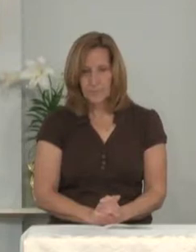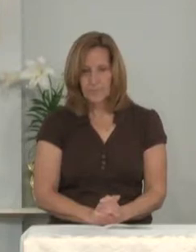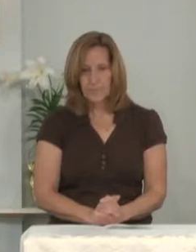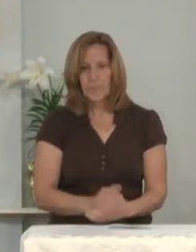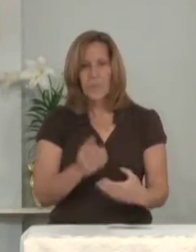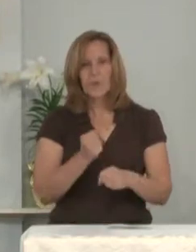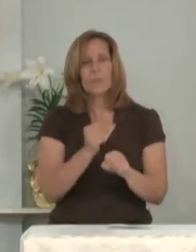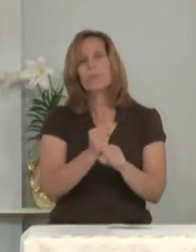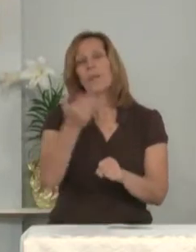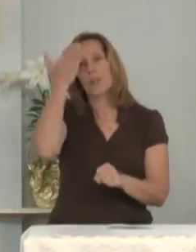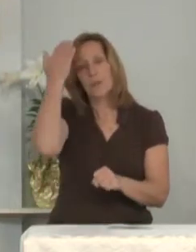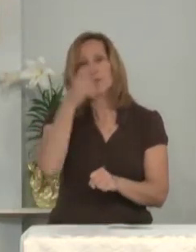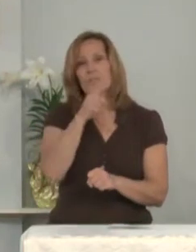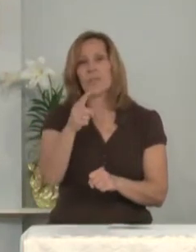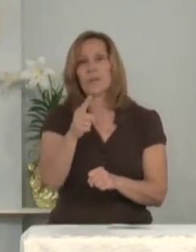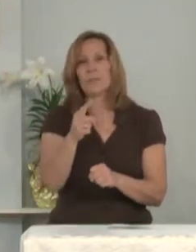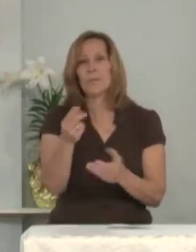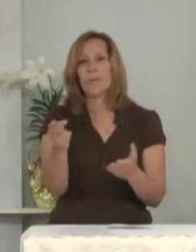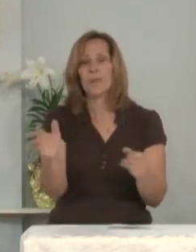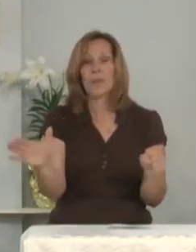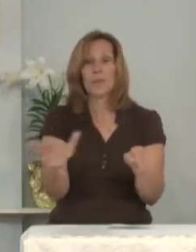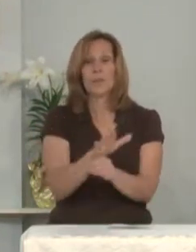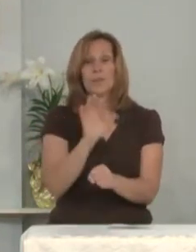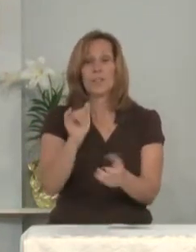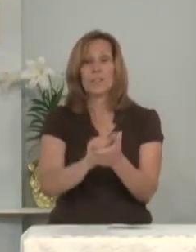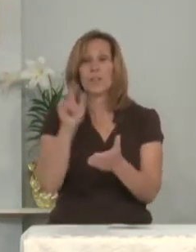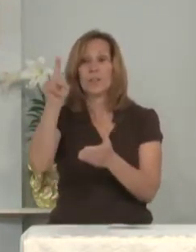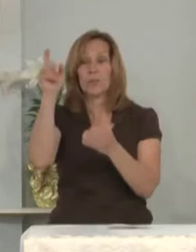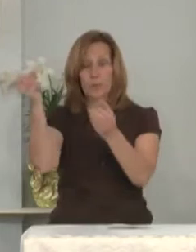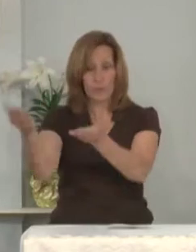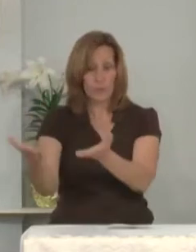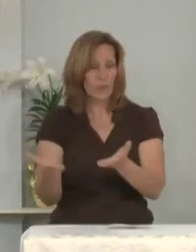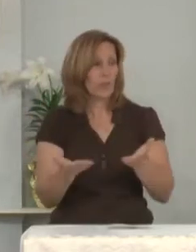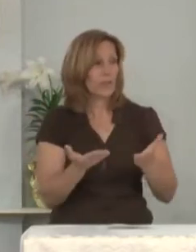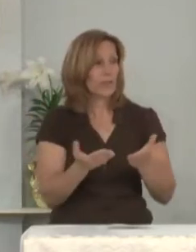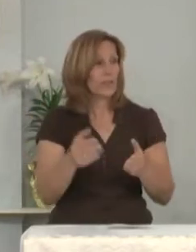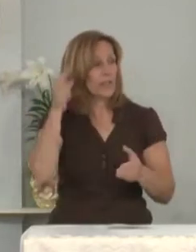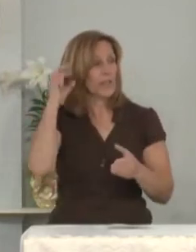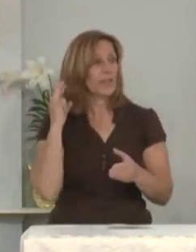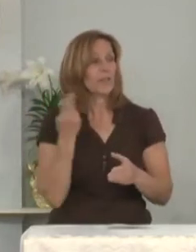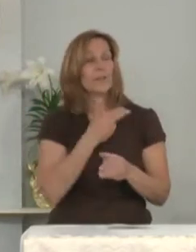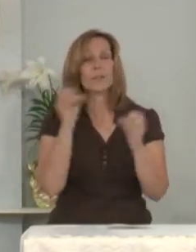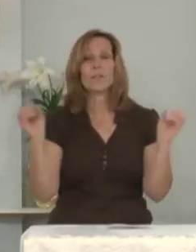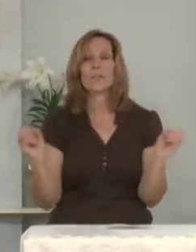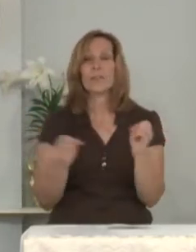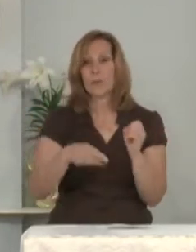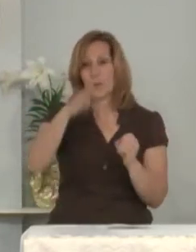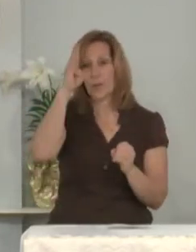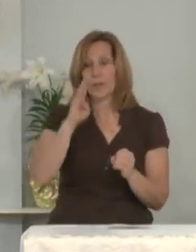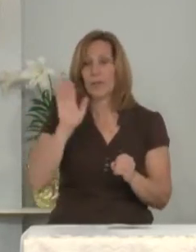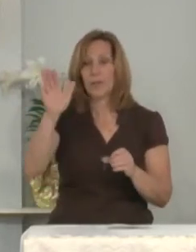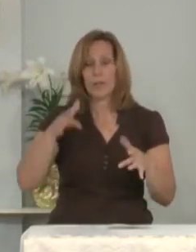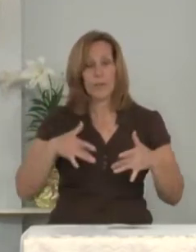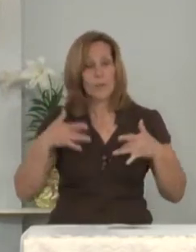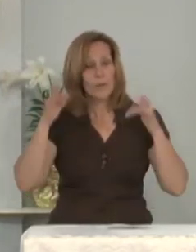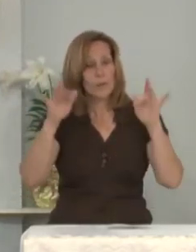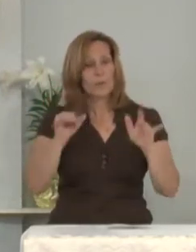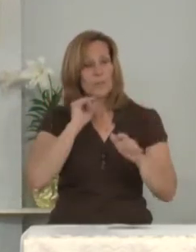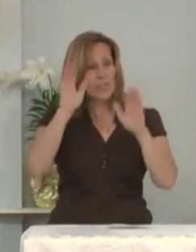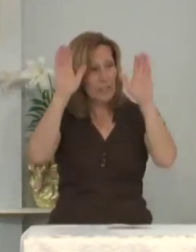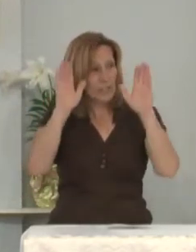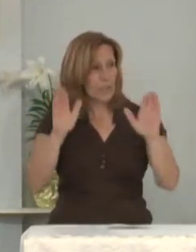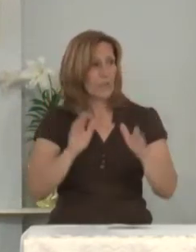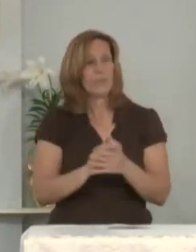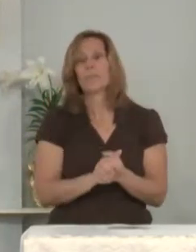Make known to them the wholeness you alone can bring. Hear us, O God. Your mercy is